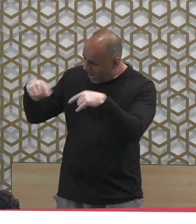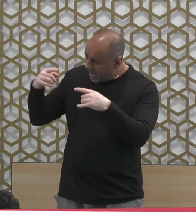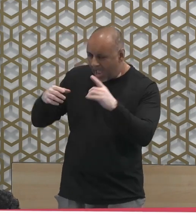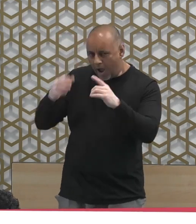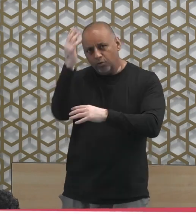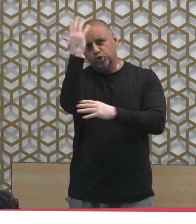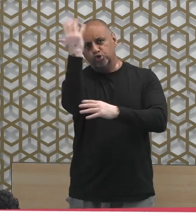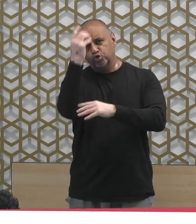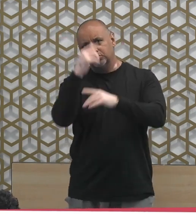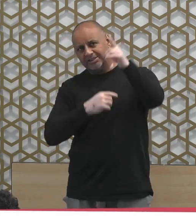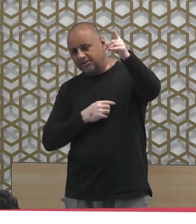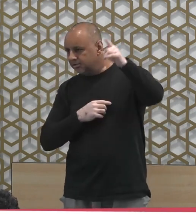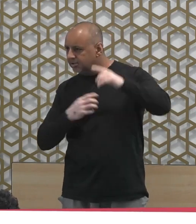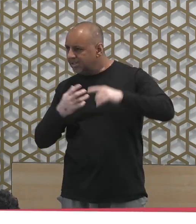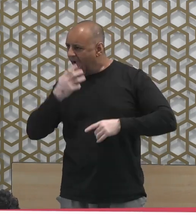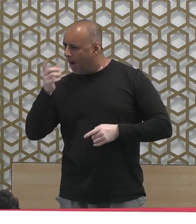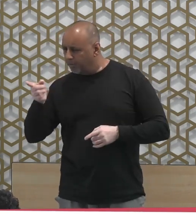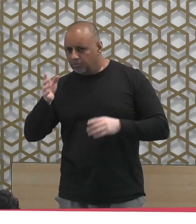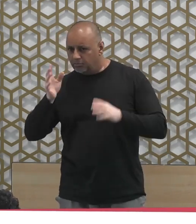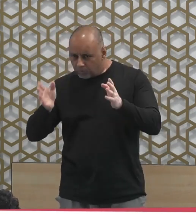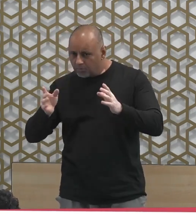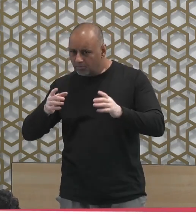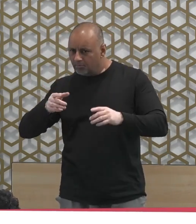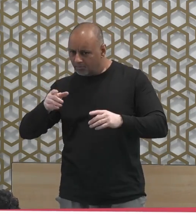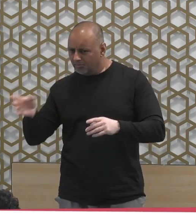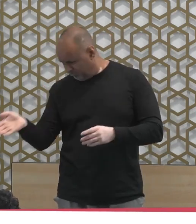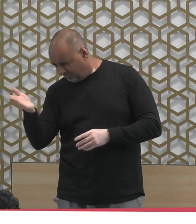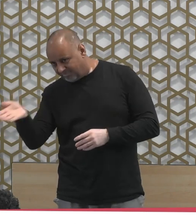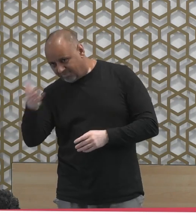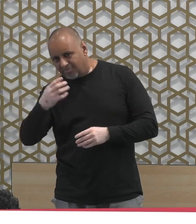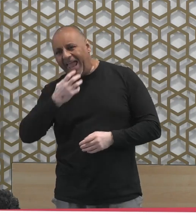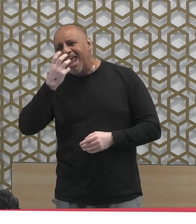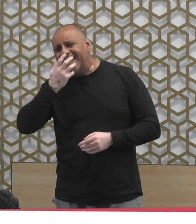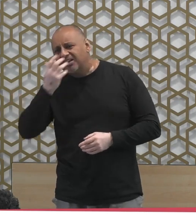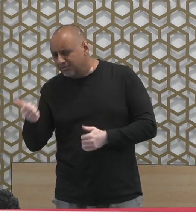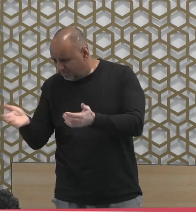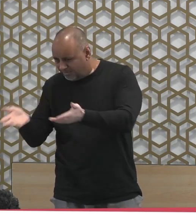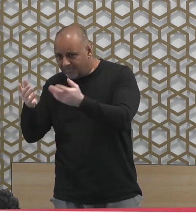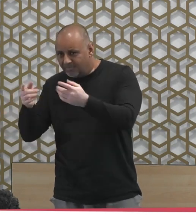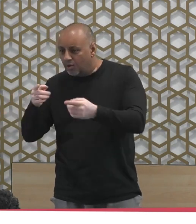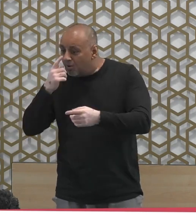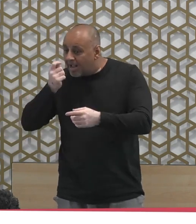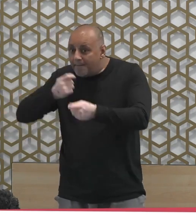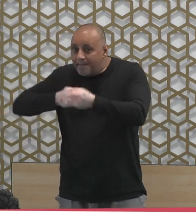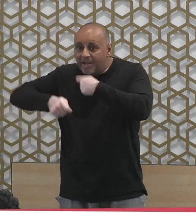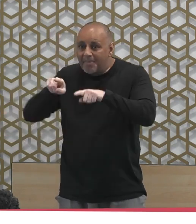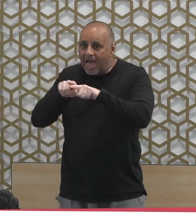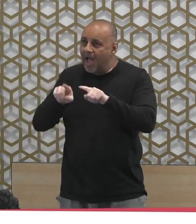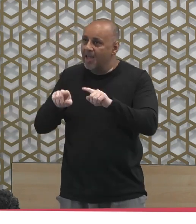Try to bring about some confusion. Eat from this tree. Maybe you will become like two angels.